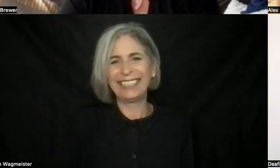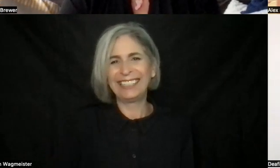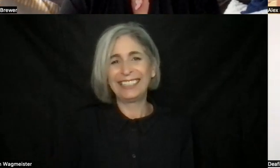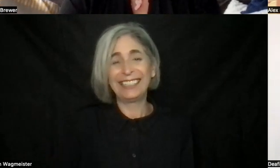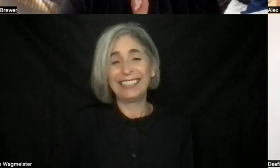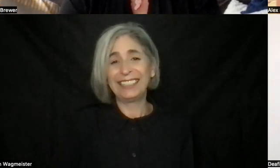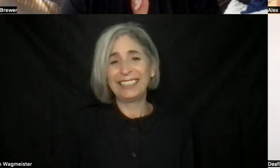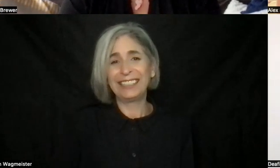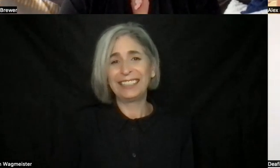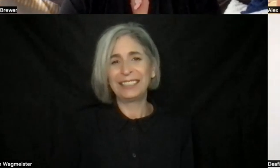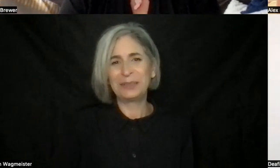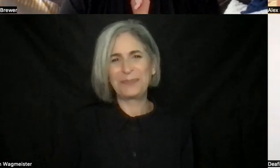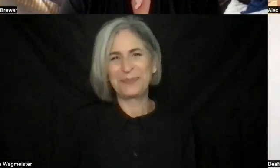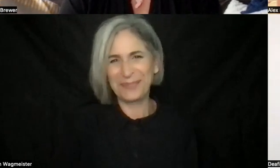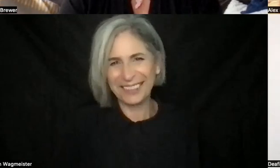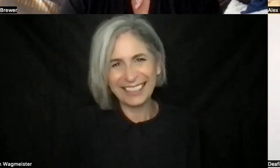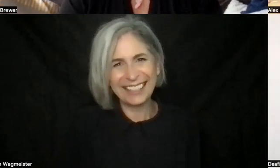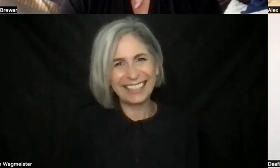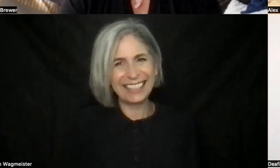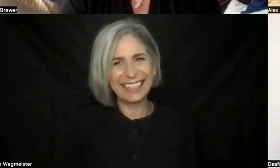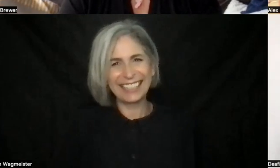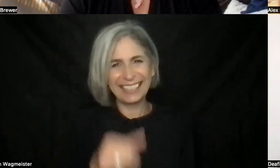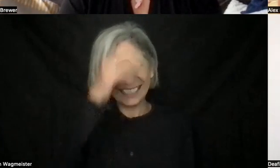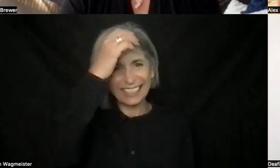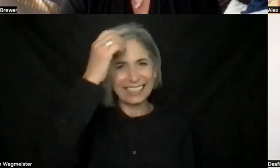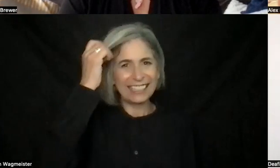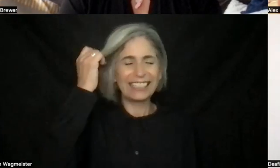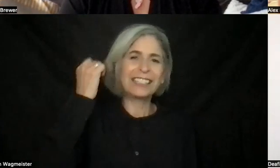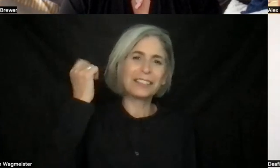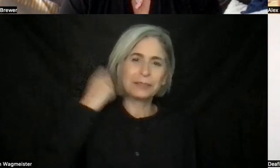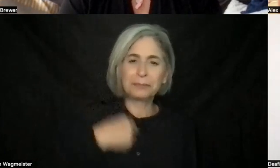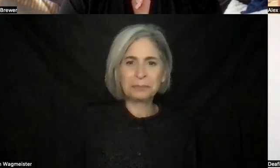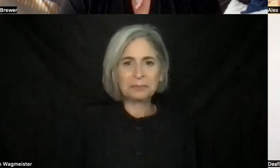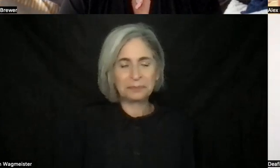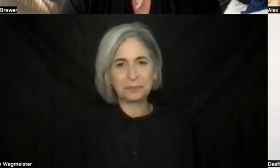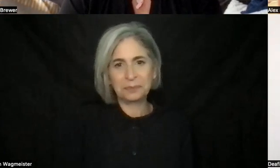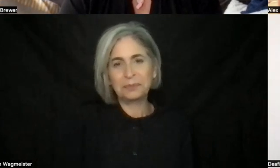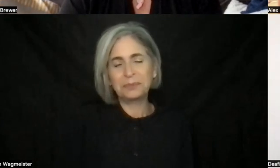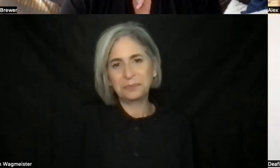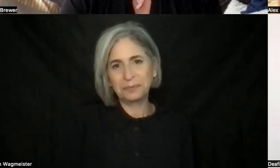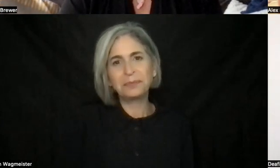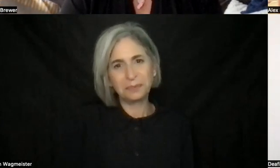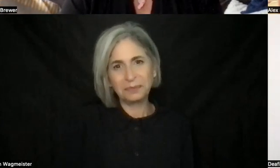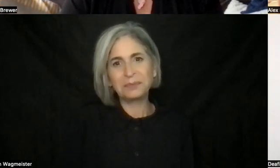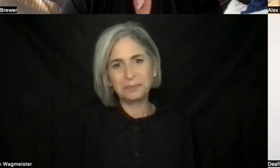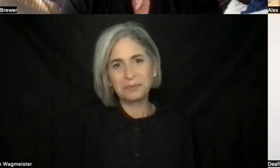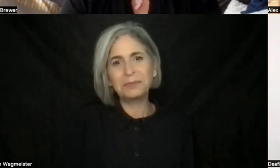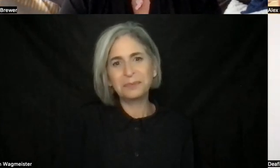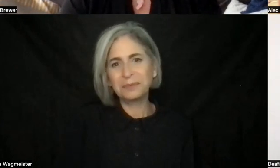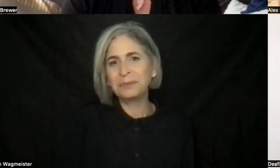Unlikely situation. But as we met, it definitely became more apparent that it wasn't not so